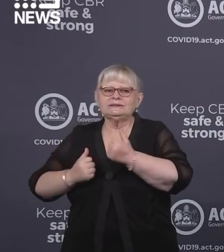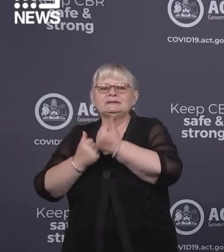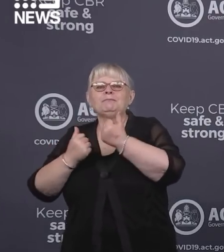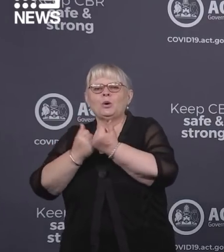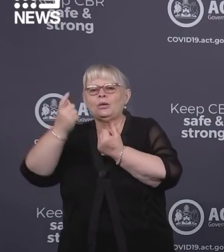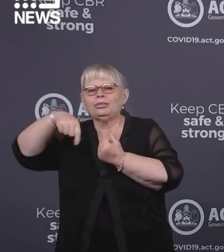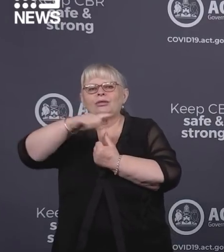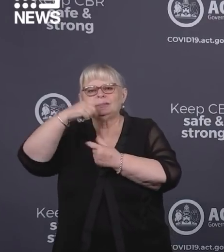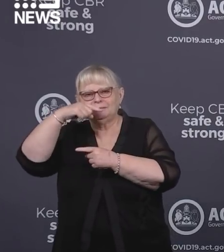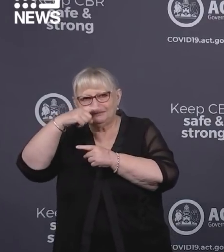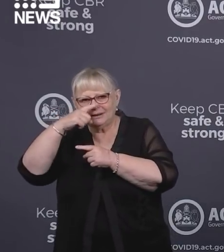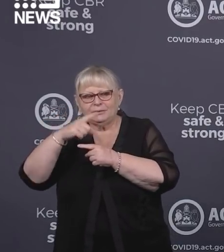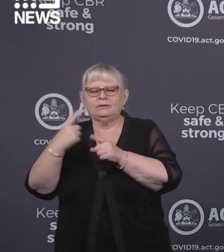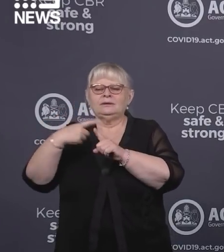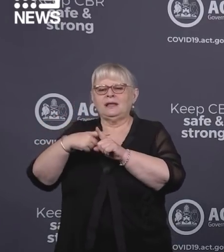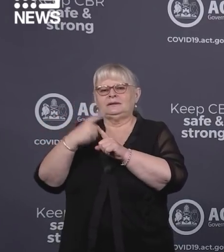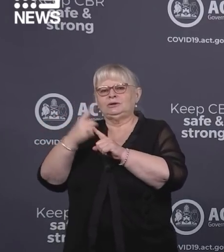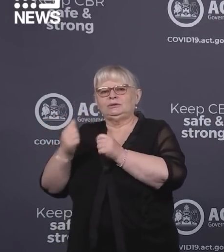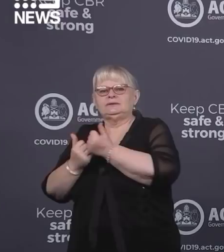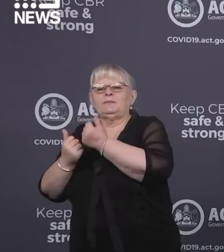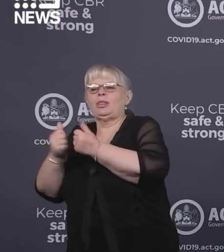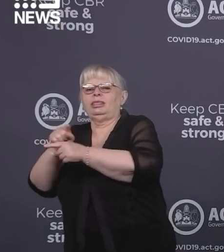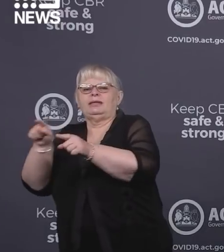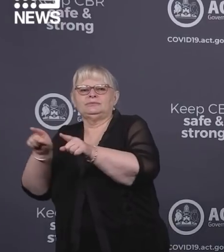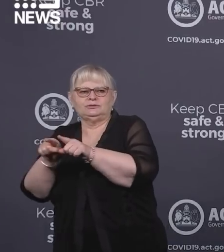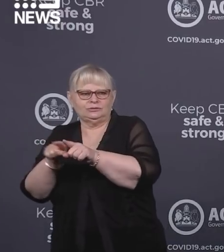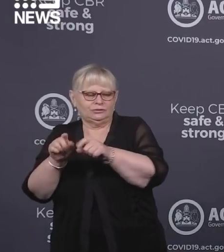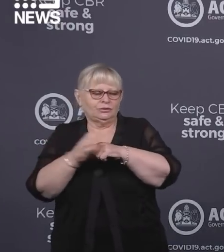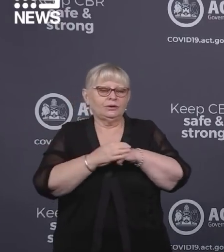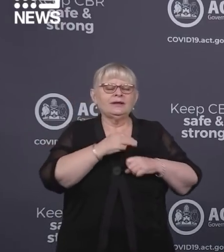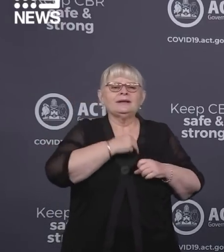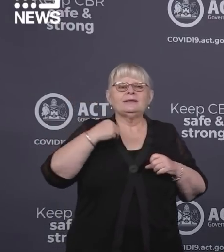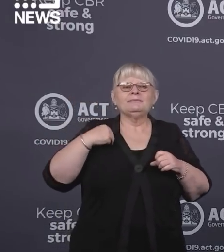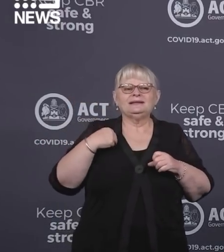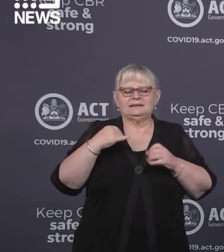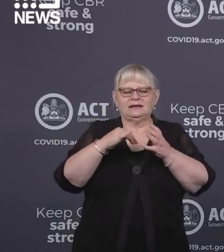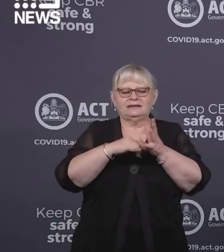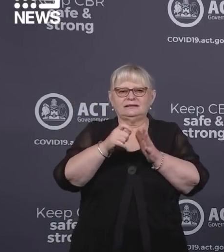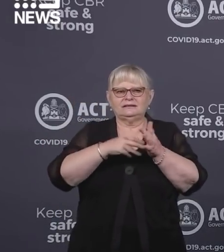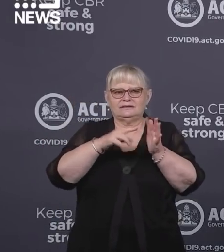affected individuals and the broader community and Minister Stephen Smith will talk further to this.